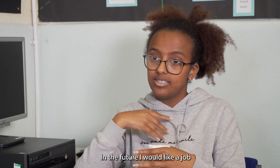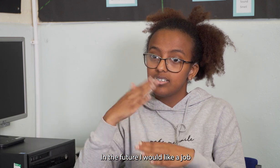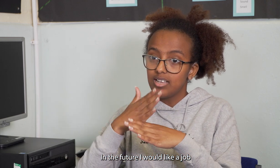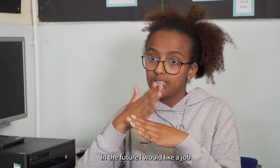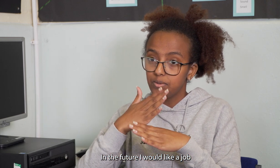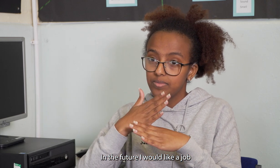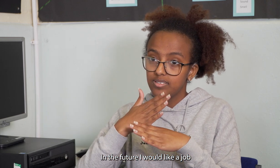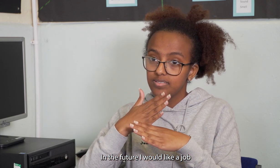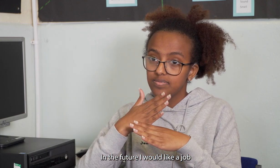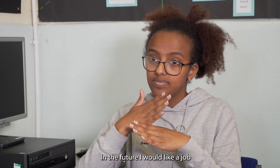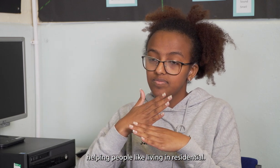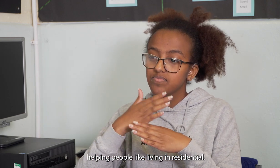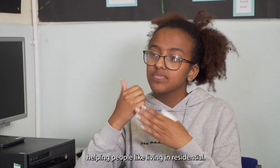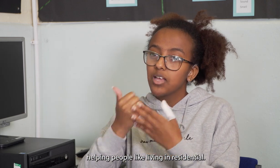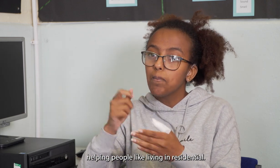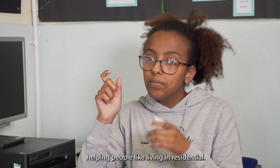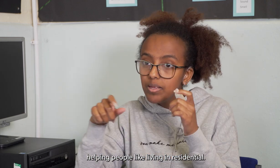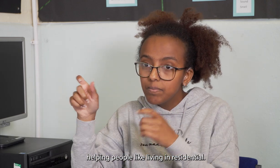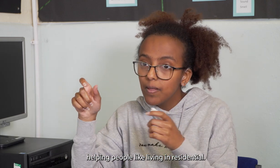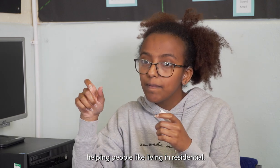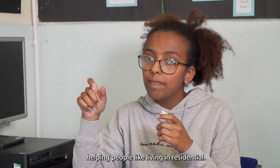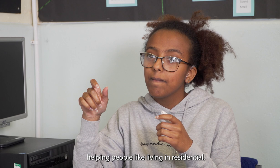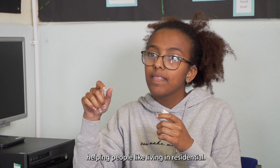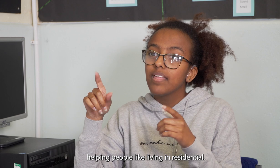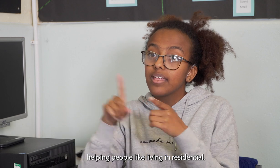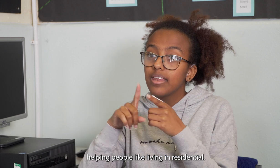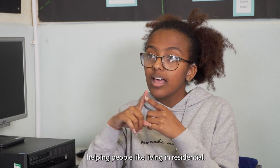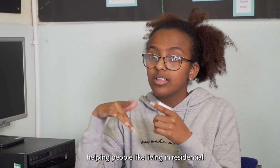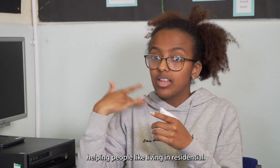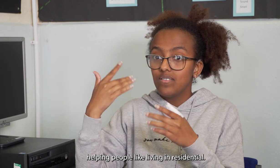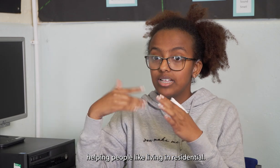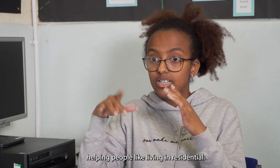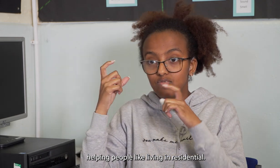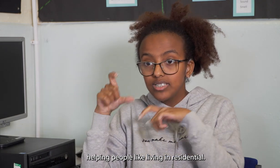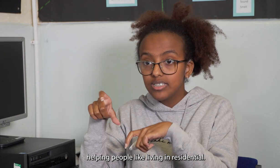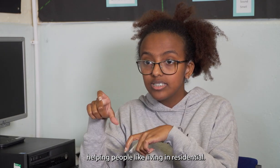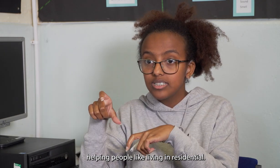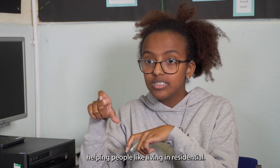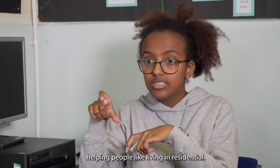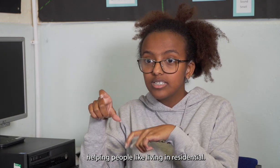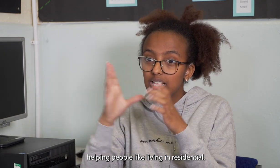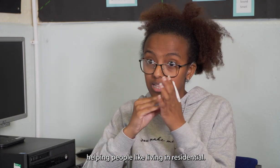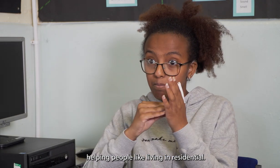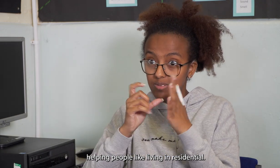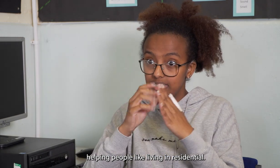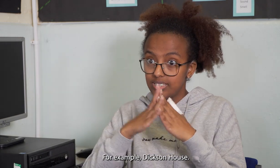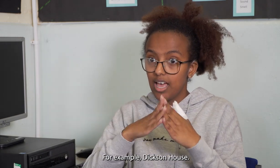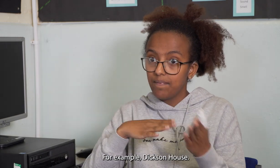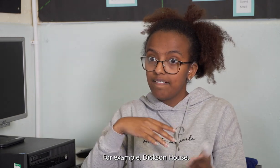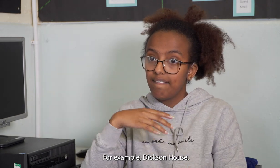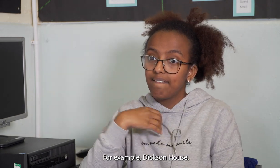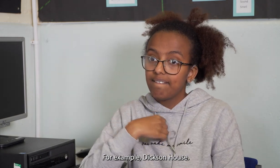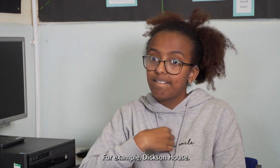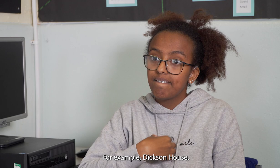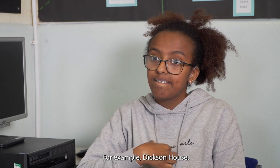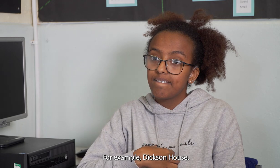would like a job helping people, like living in residential. For